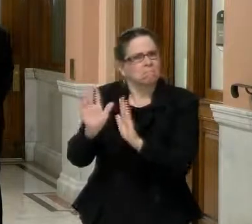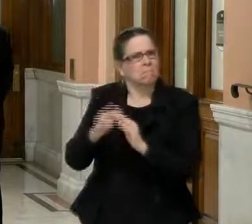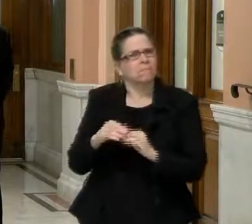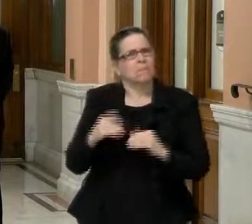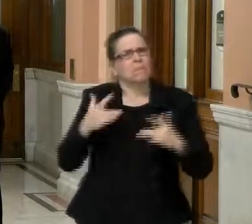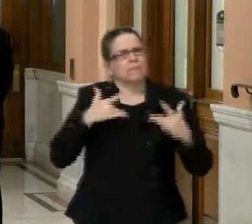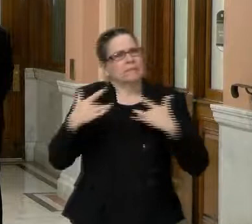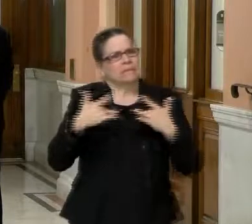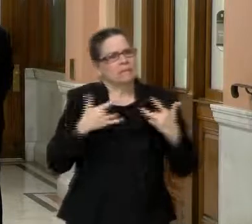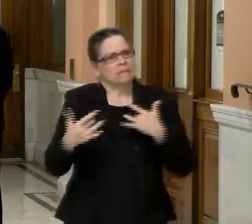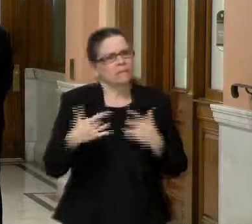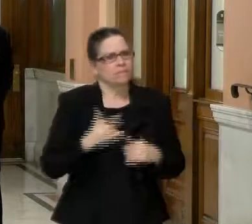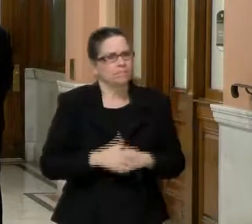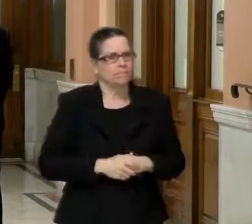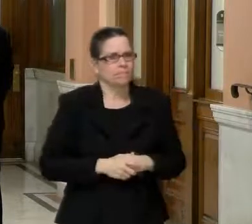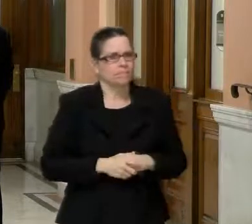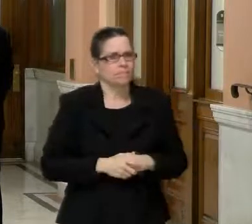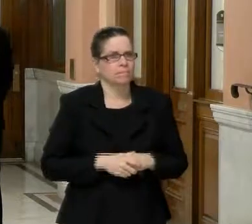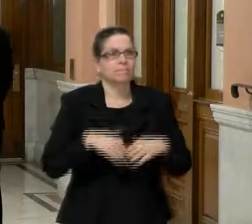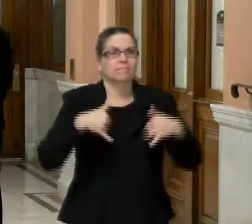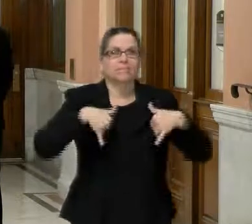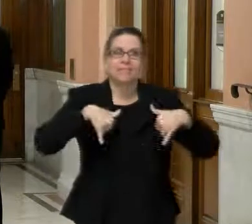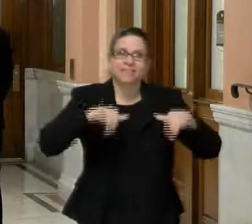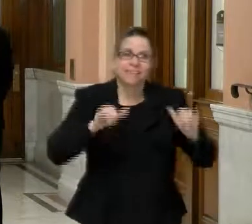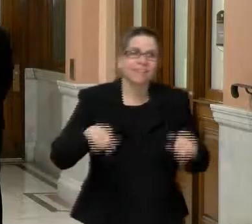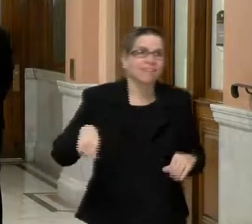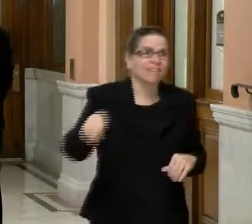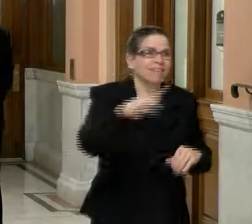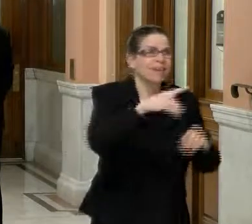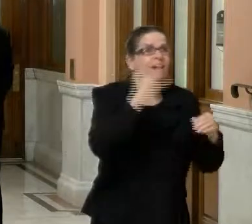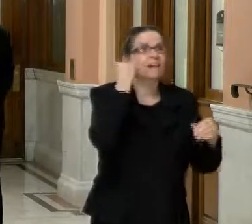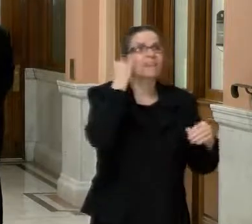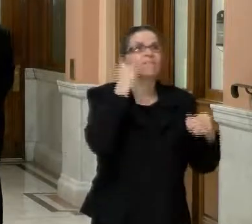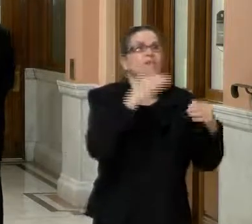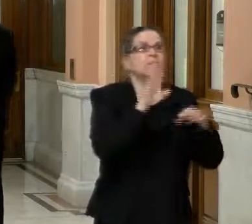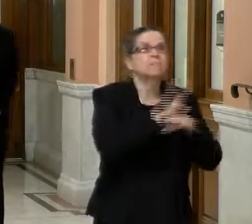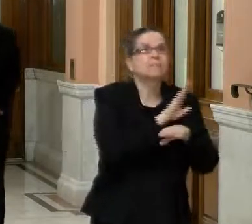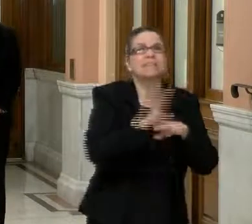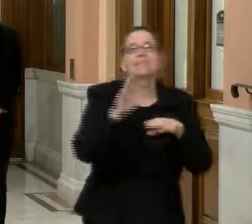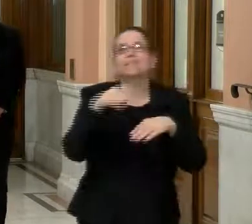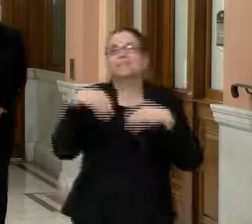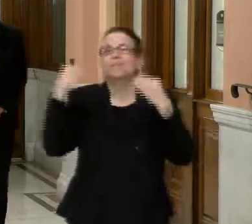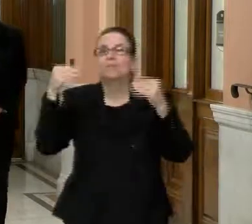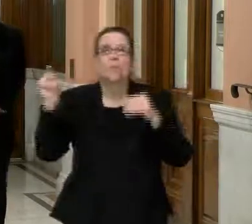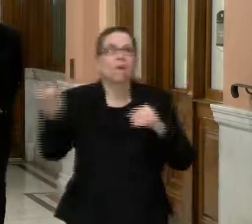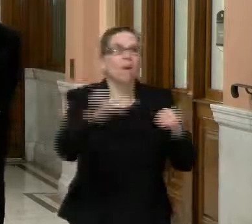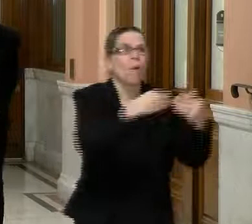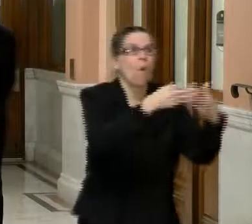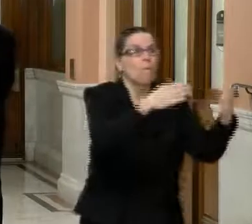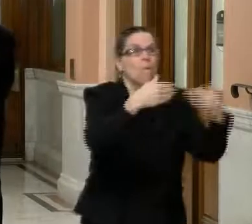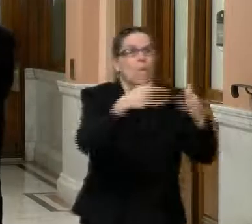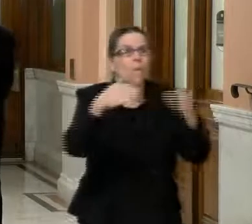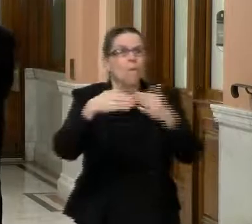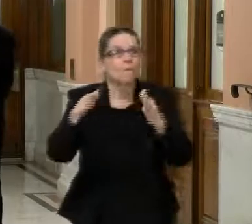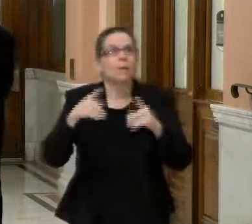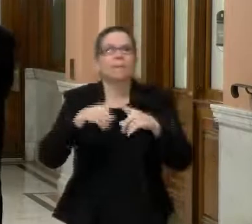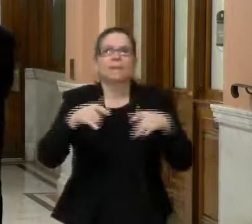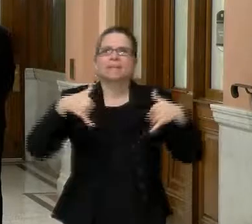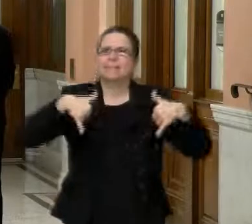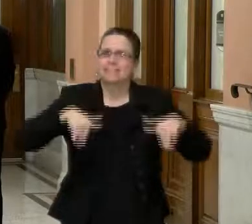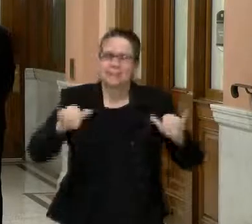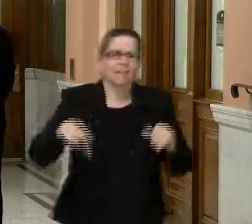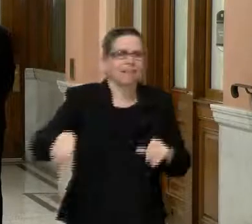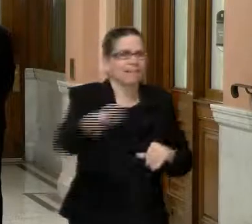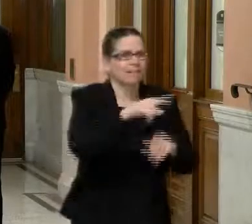need to keep with the three W's as, uh, Mayor Petty always reminds us. Um, so, uh,